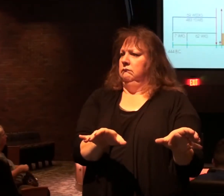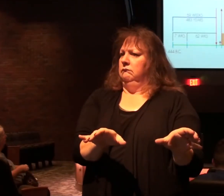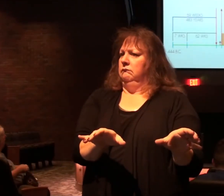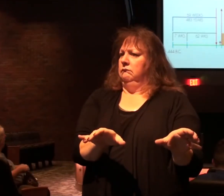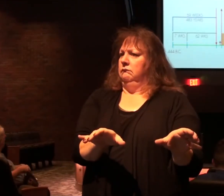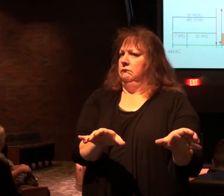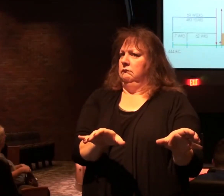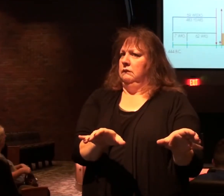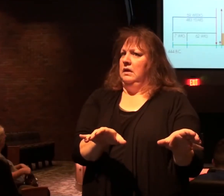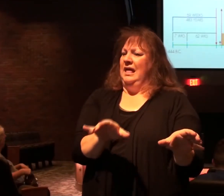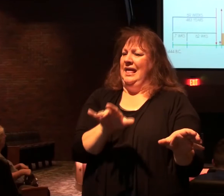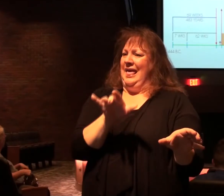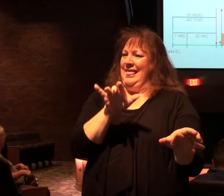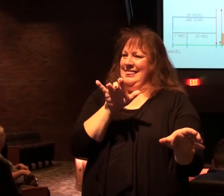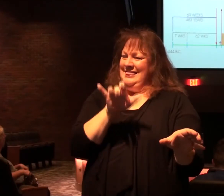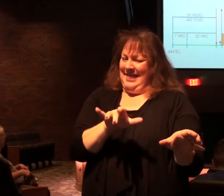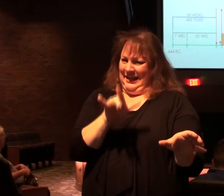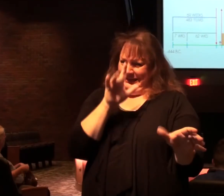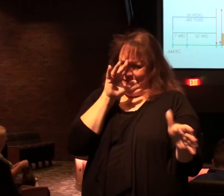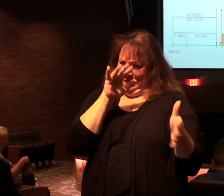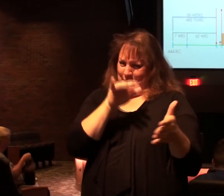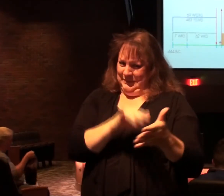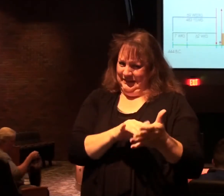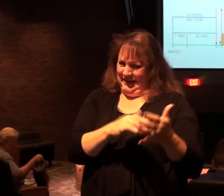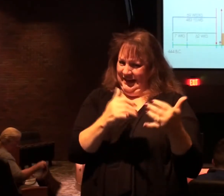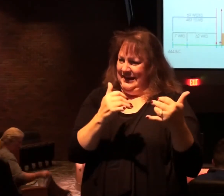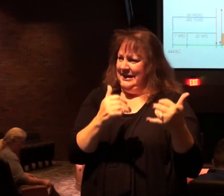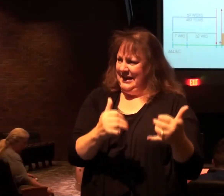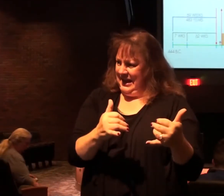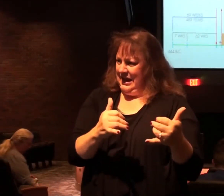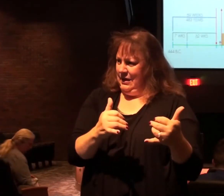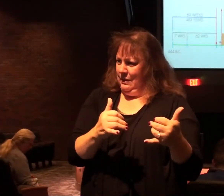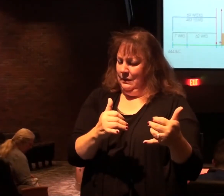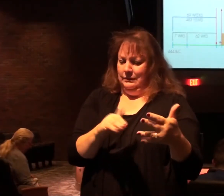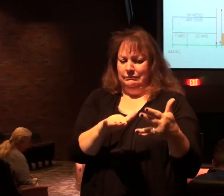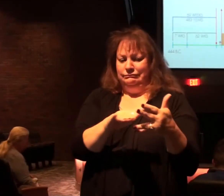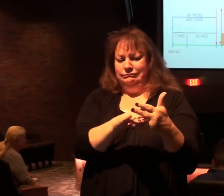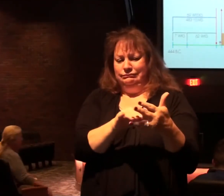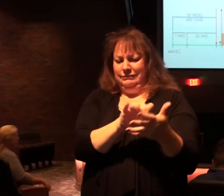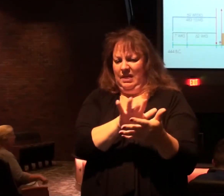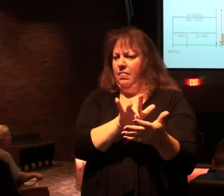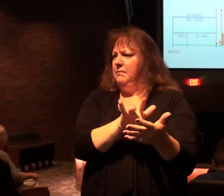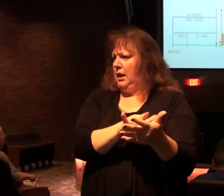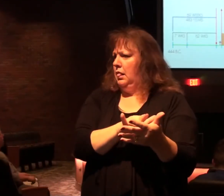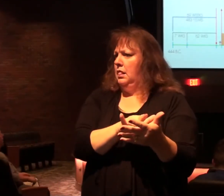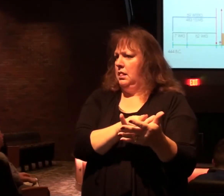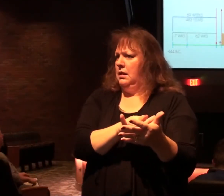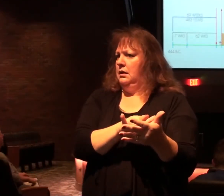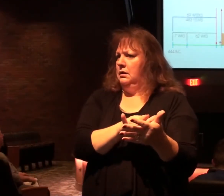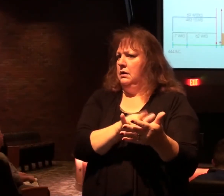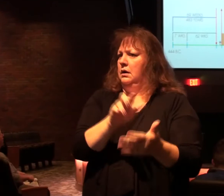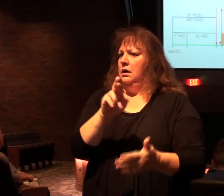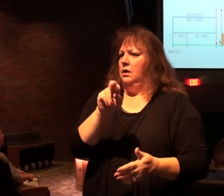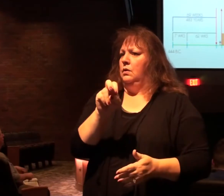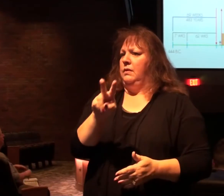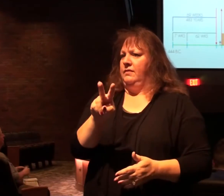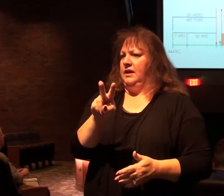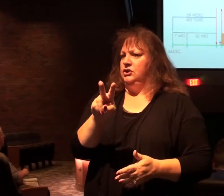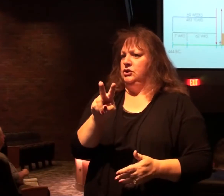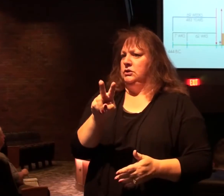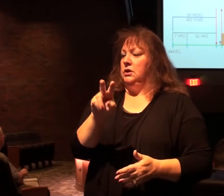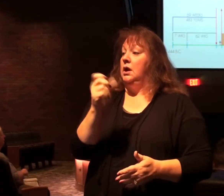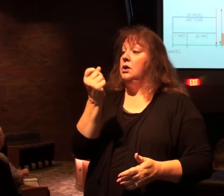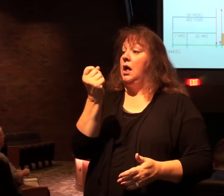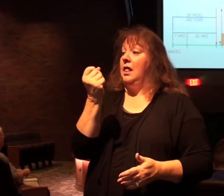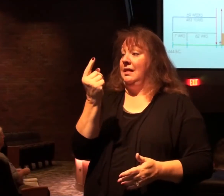And so, that's what we're looking at now. We're about the middle. We're in Revelation chapter 11.